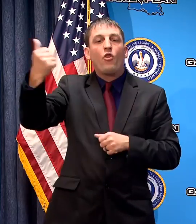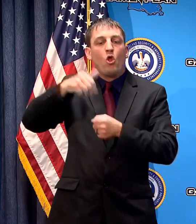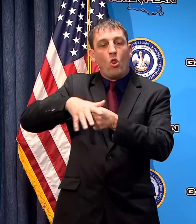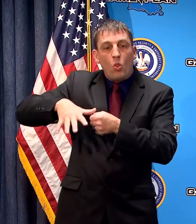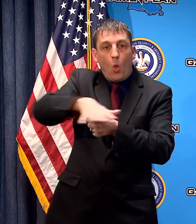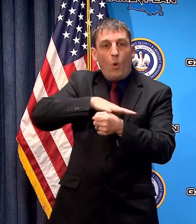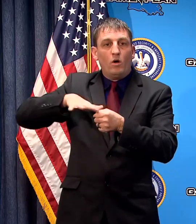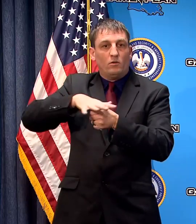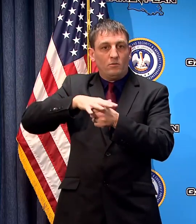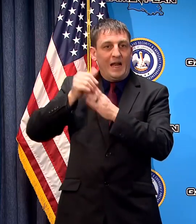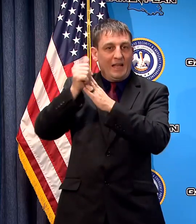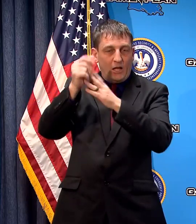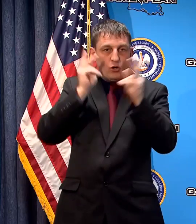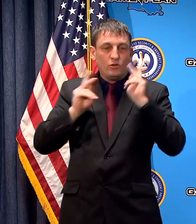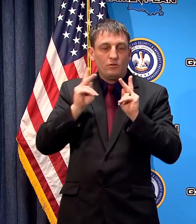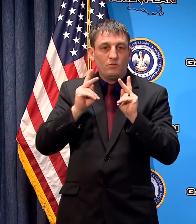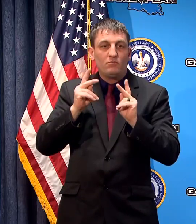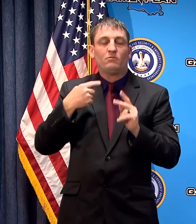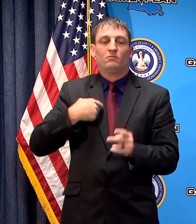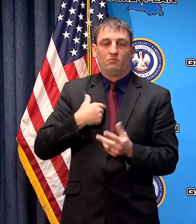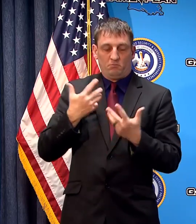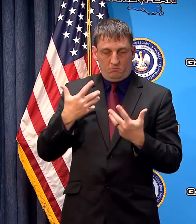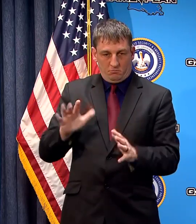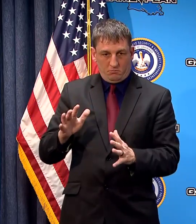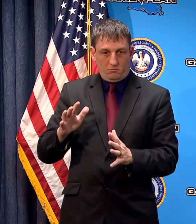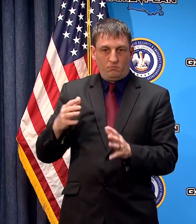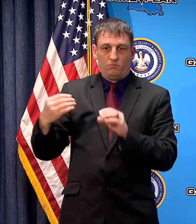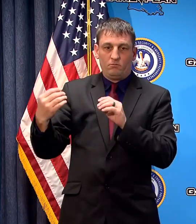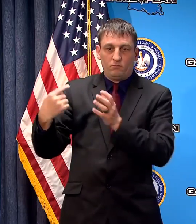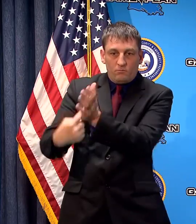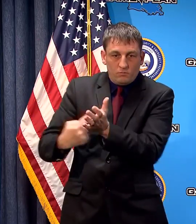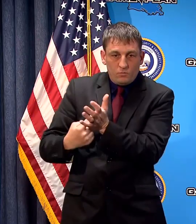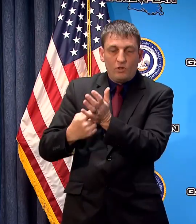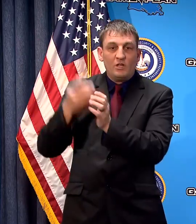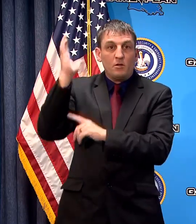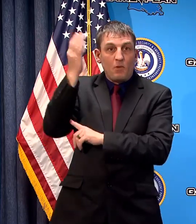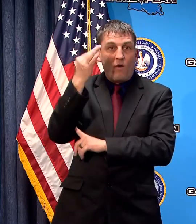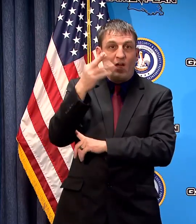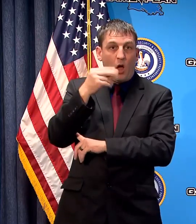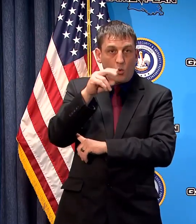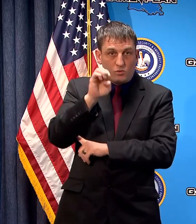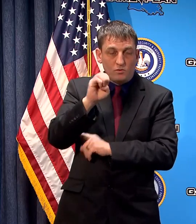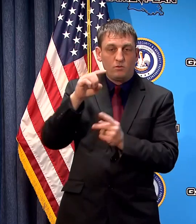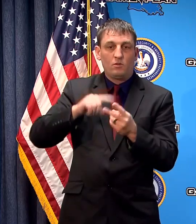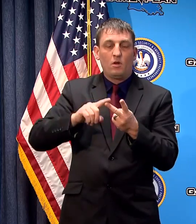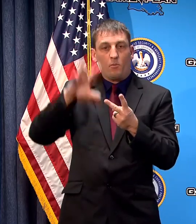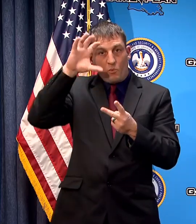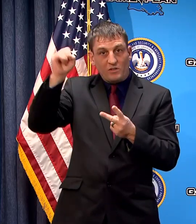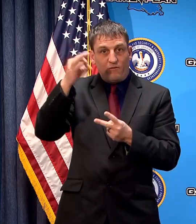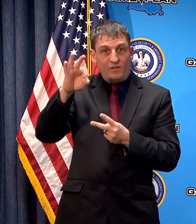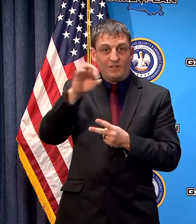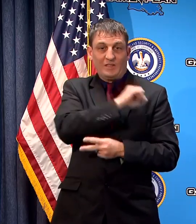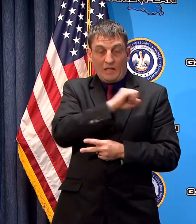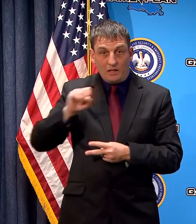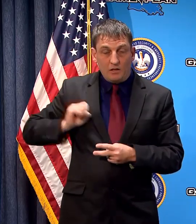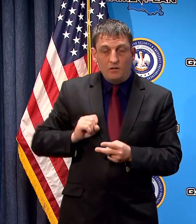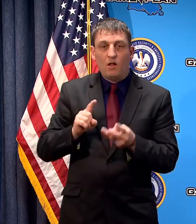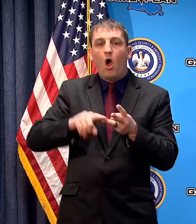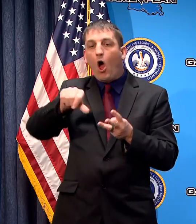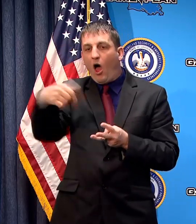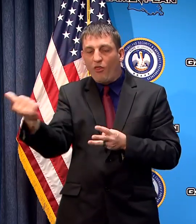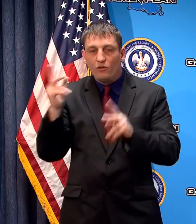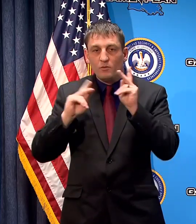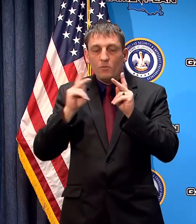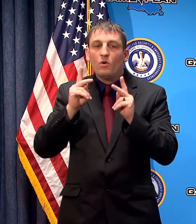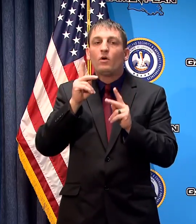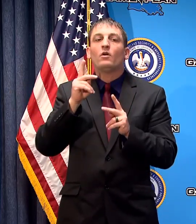to personally brief the Speaker of the House and the President and the Senate and others about the measures